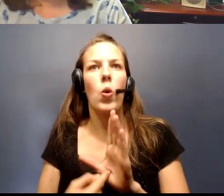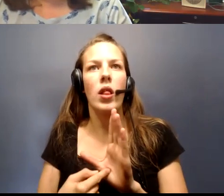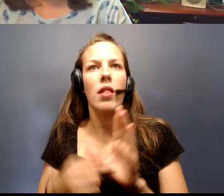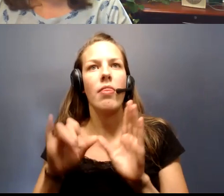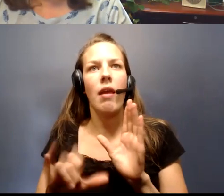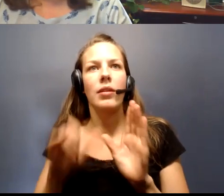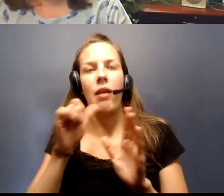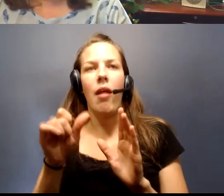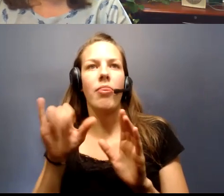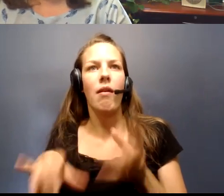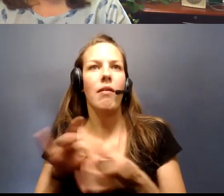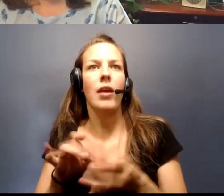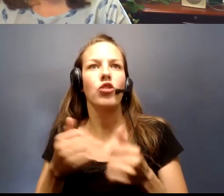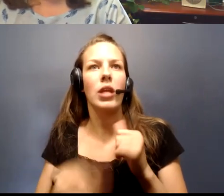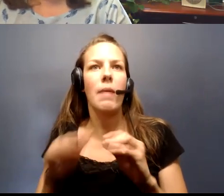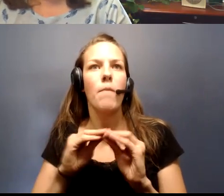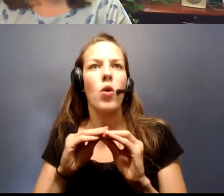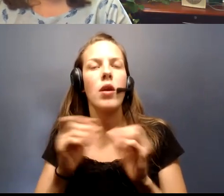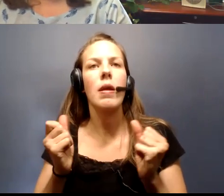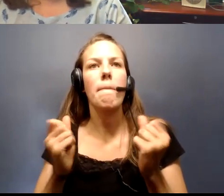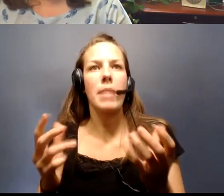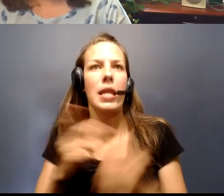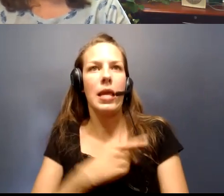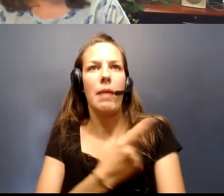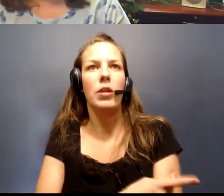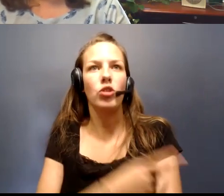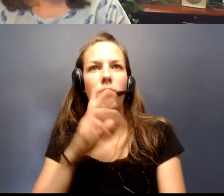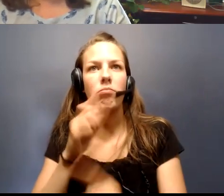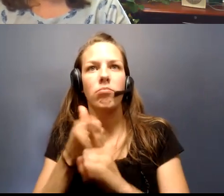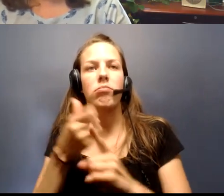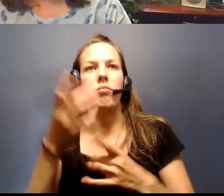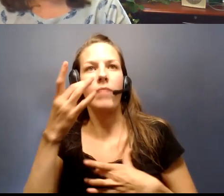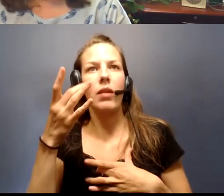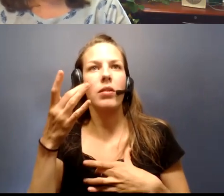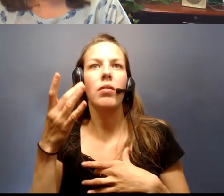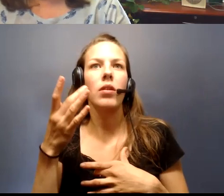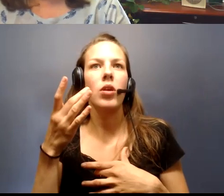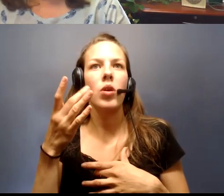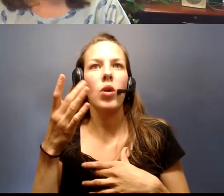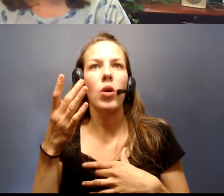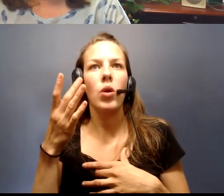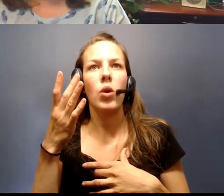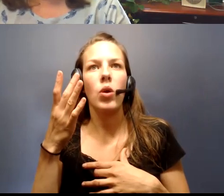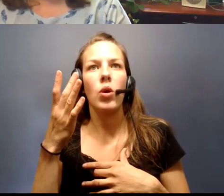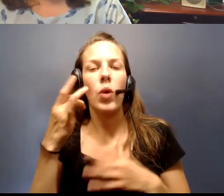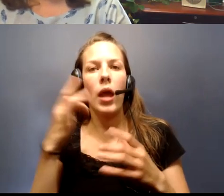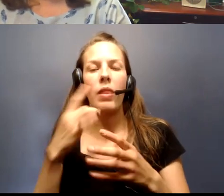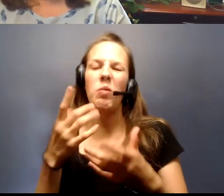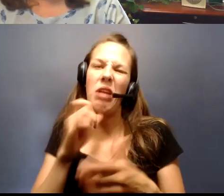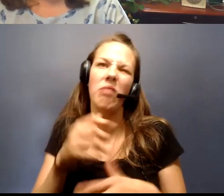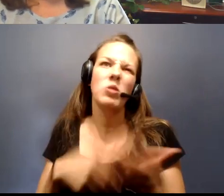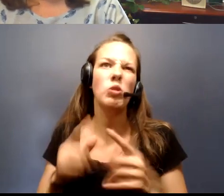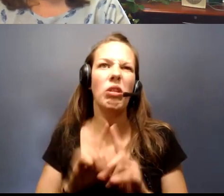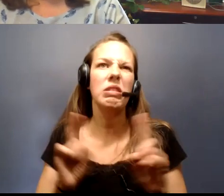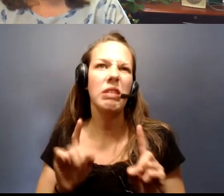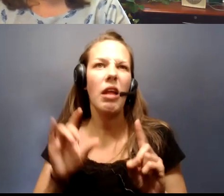that's not the connection anymore. Many patients became infected because they were being lax on social distancing and